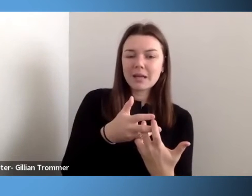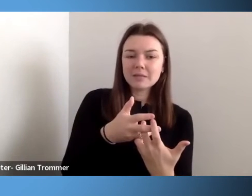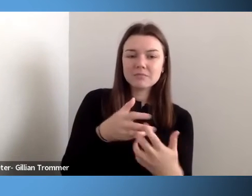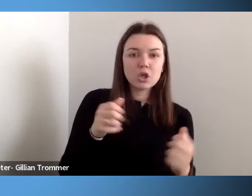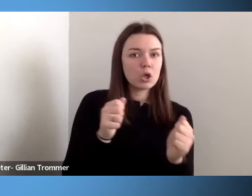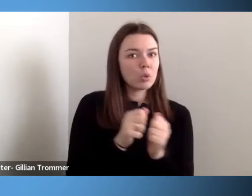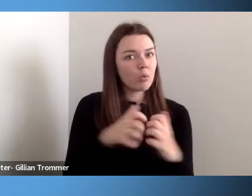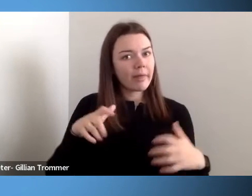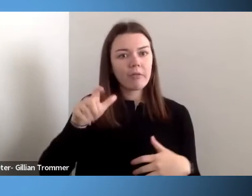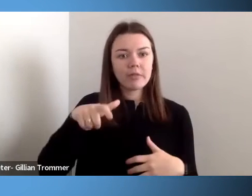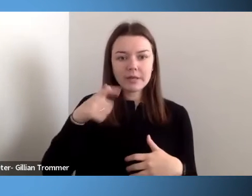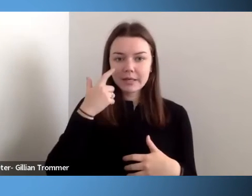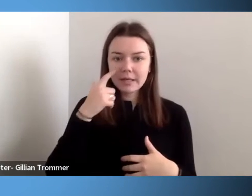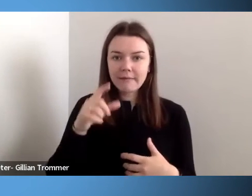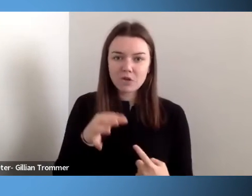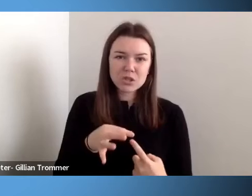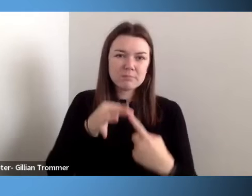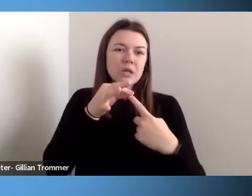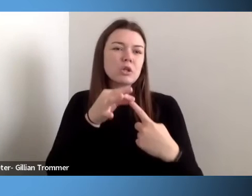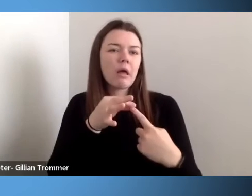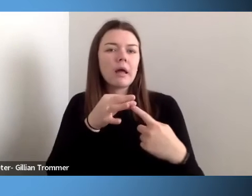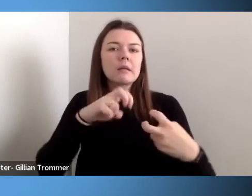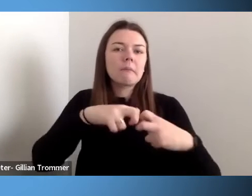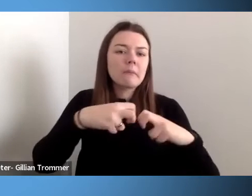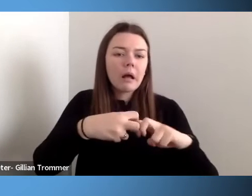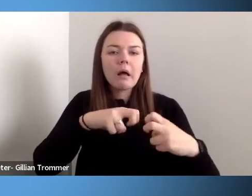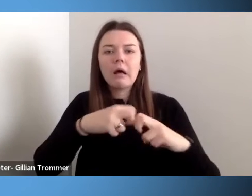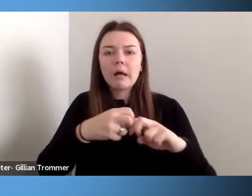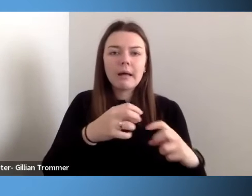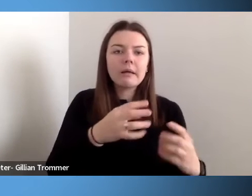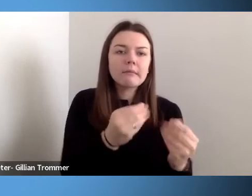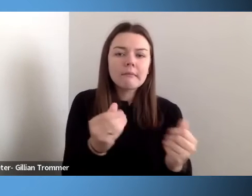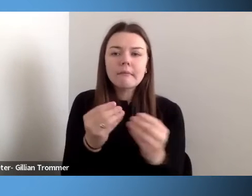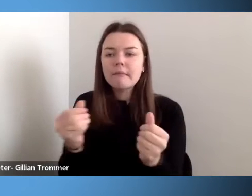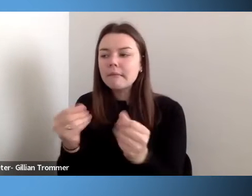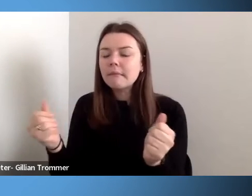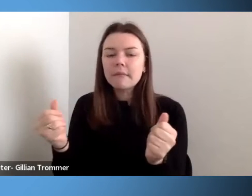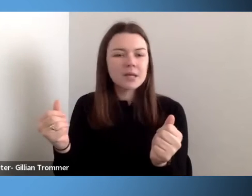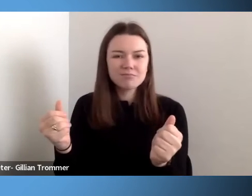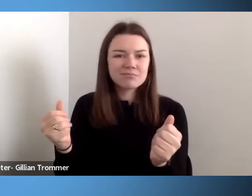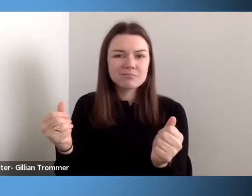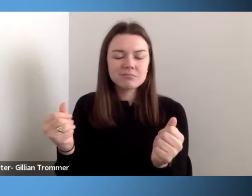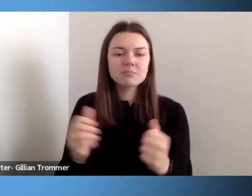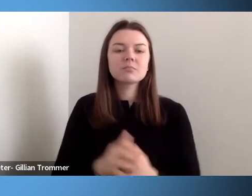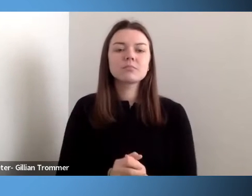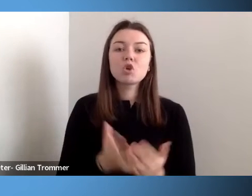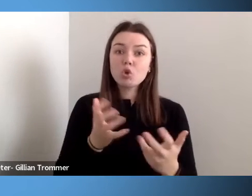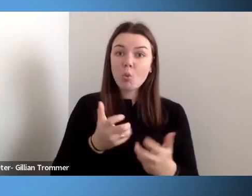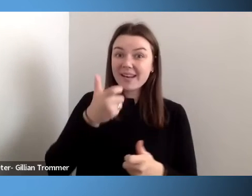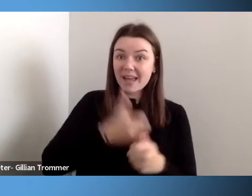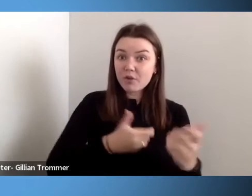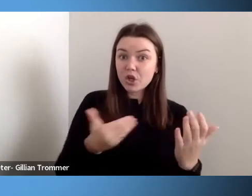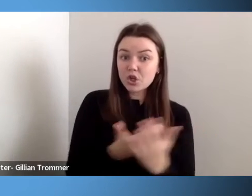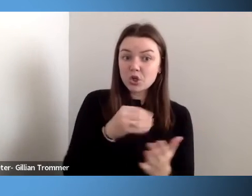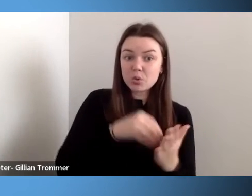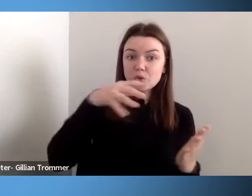specialized interventions for each new student and faculty member entering and utilizing